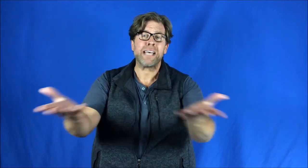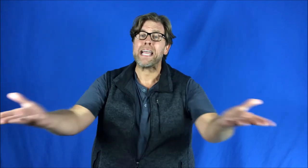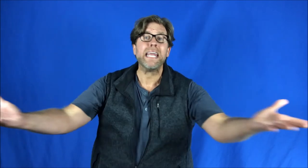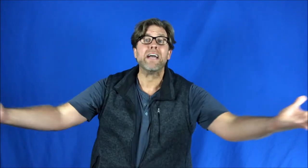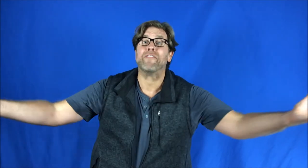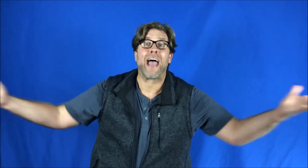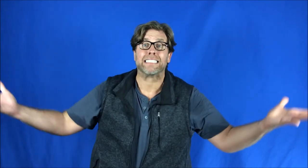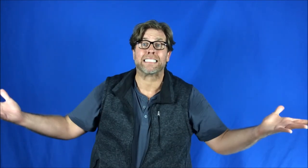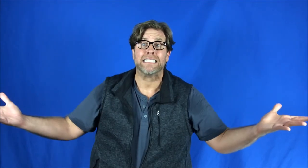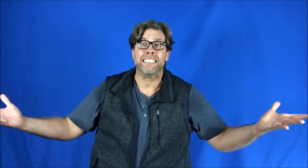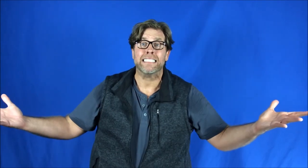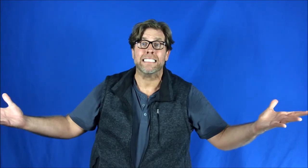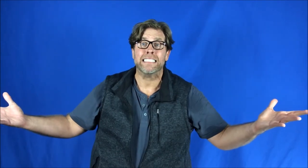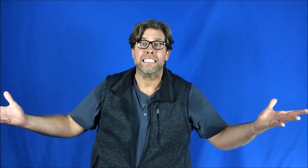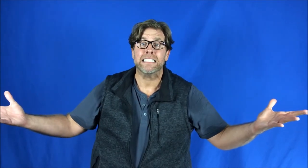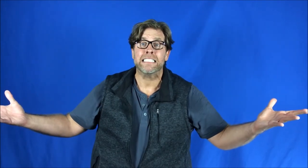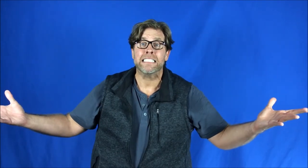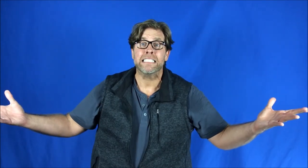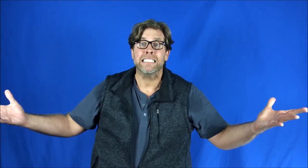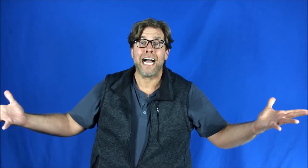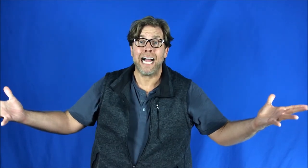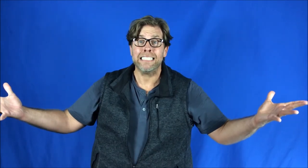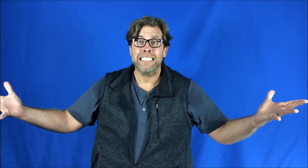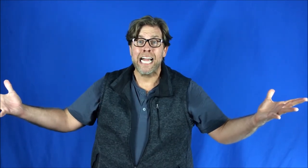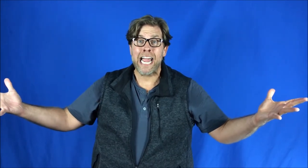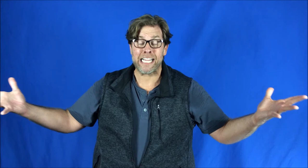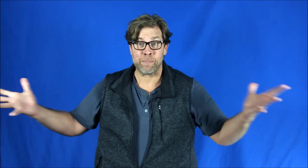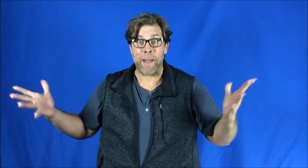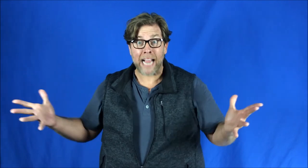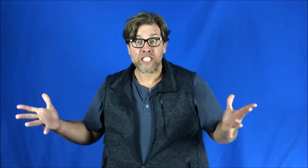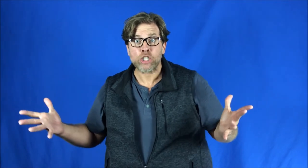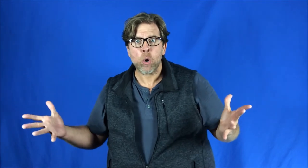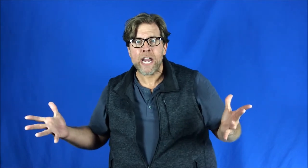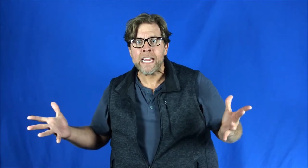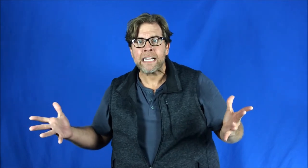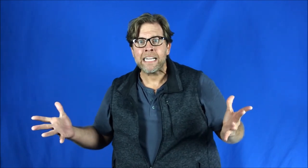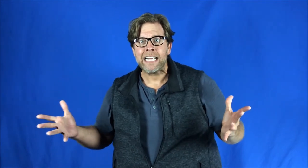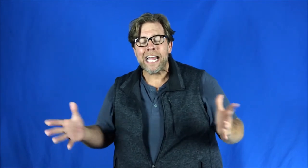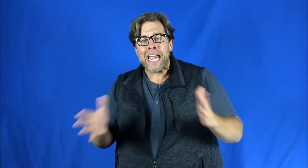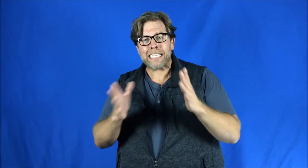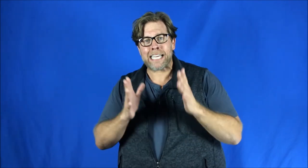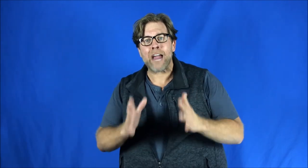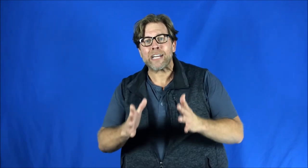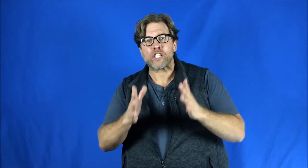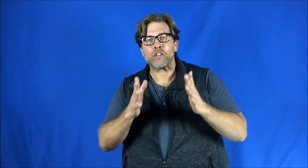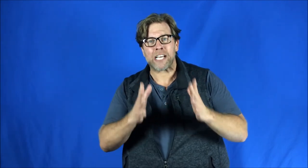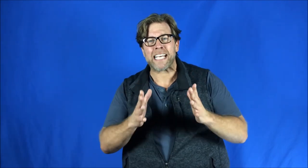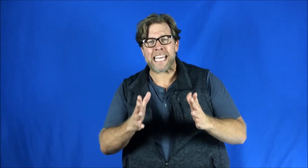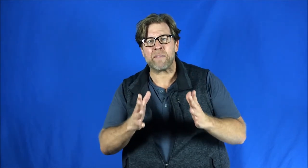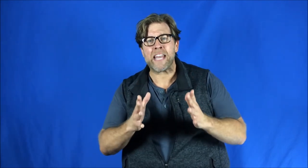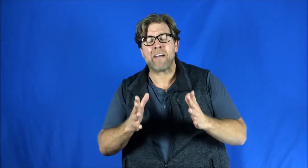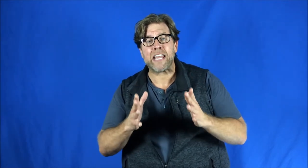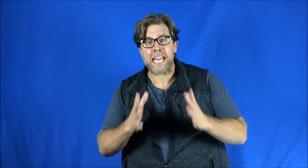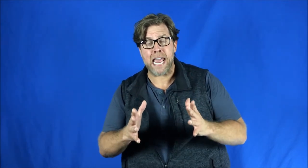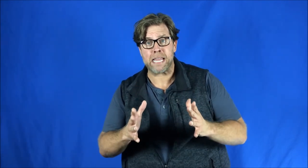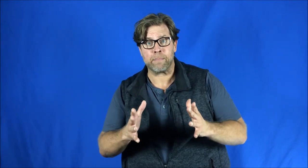it say any of that? Well, this is the backstory I gave him. His backstory? His character doesn't even have a name.